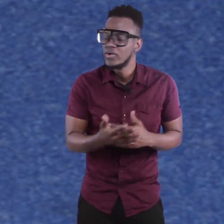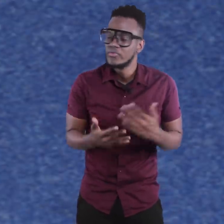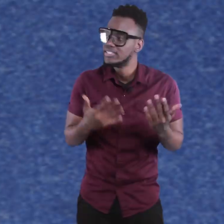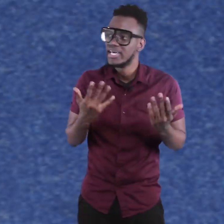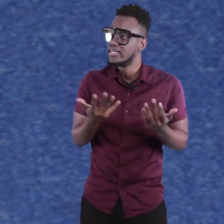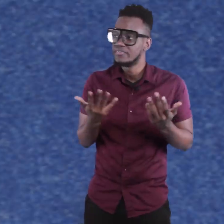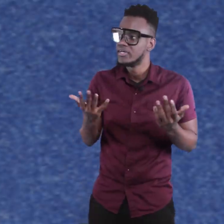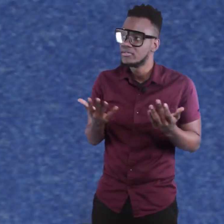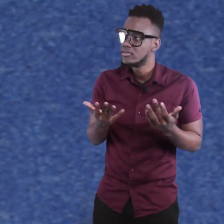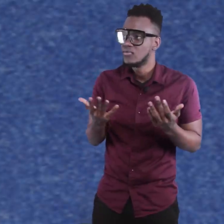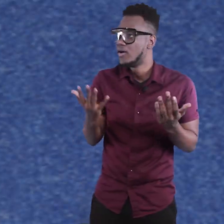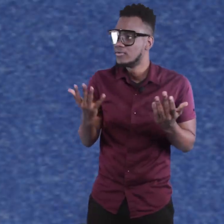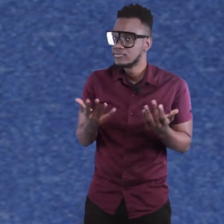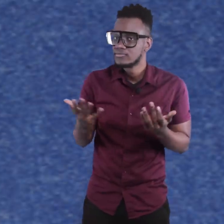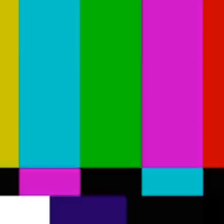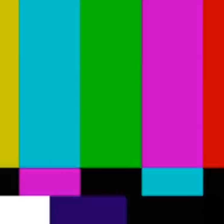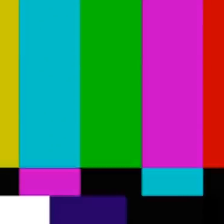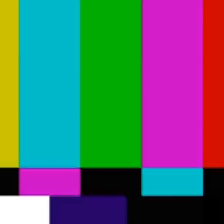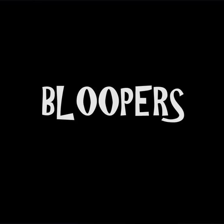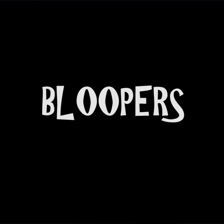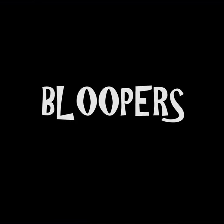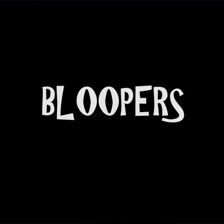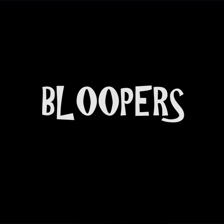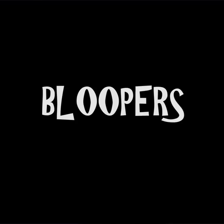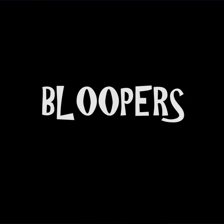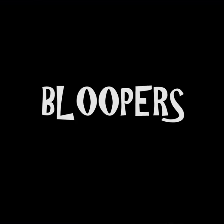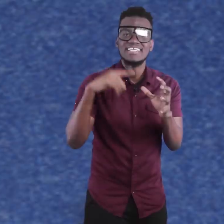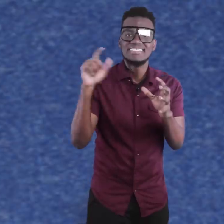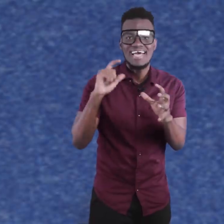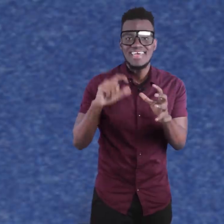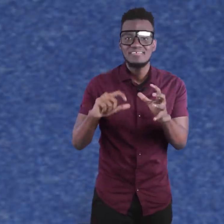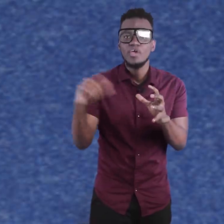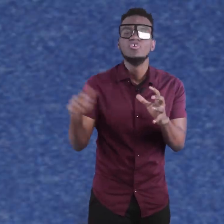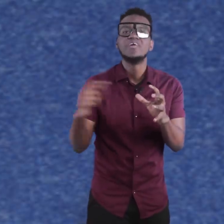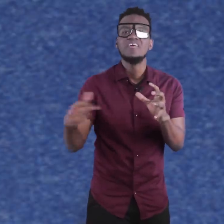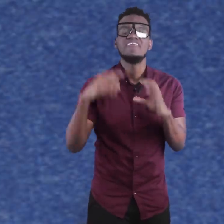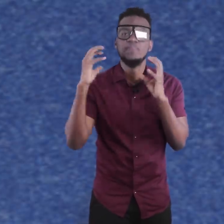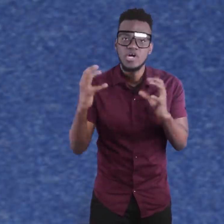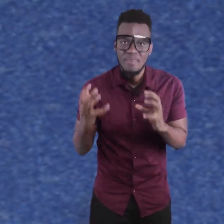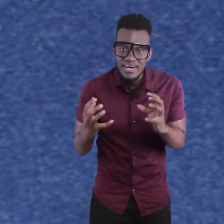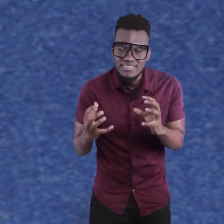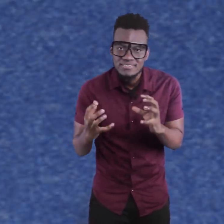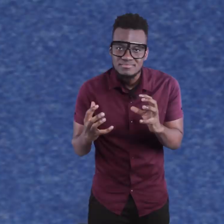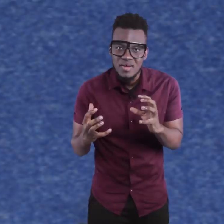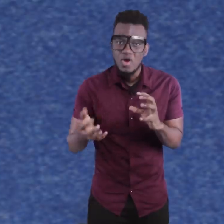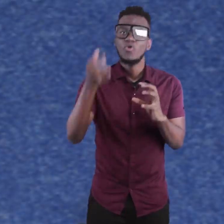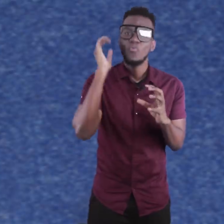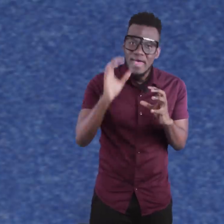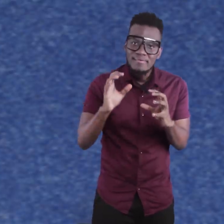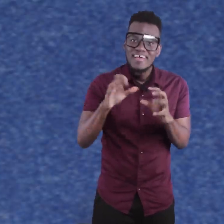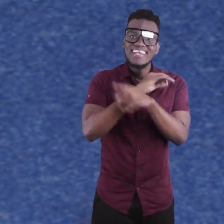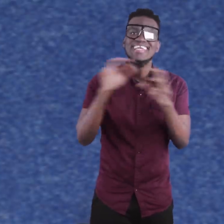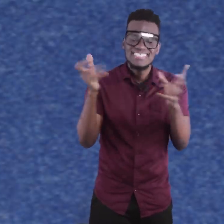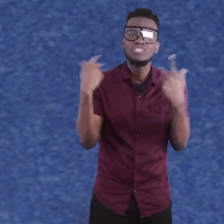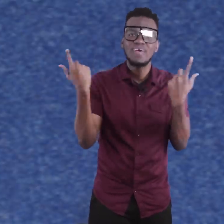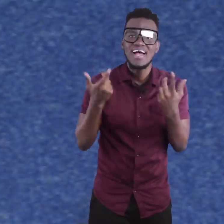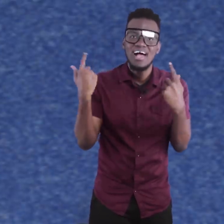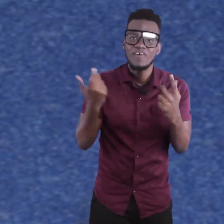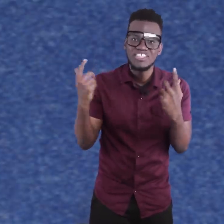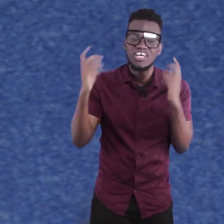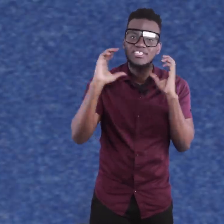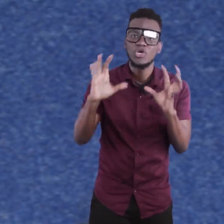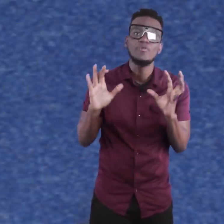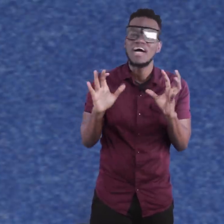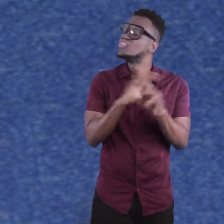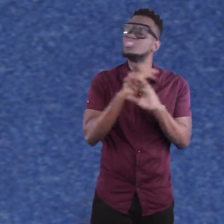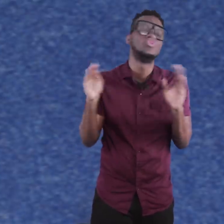That's a weird way to end this video. Wow. People. Yes, you've heard of Bird Box? Well, this is what I